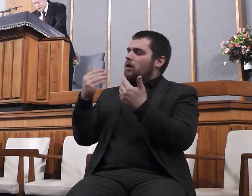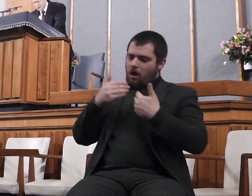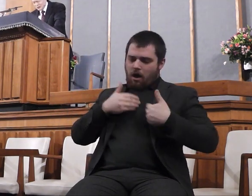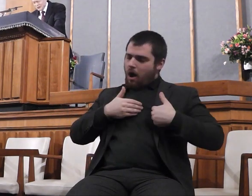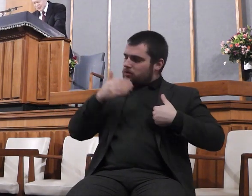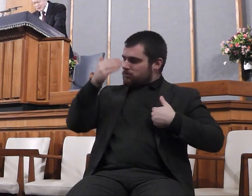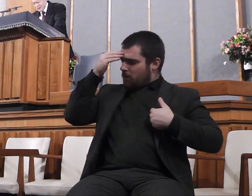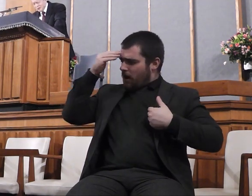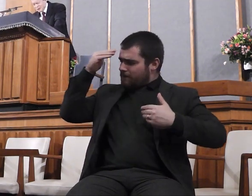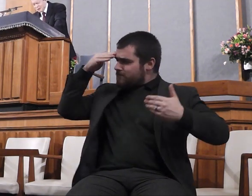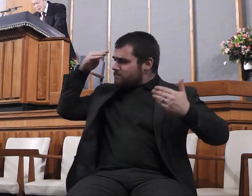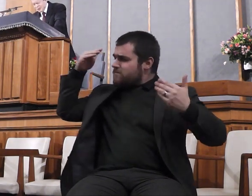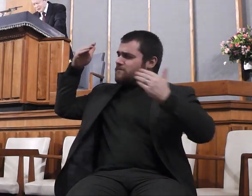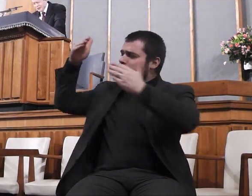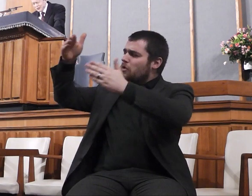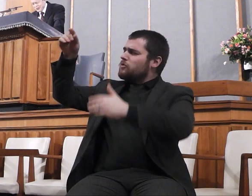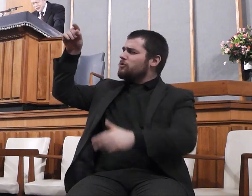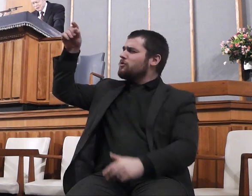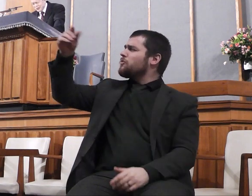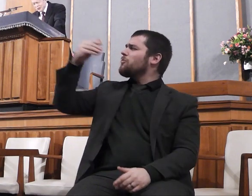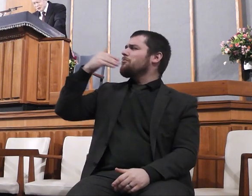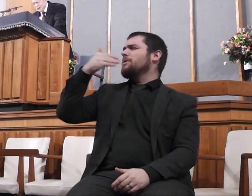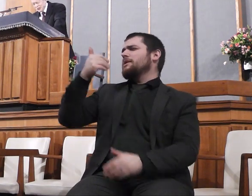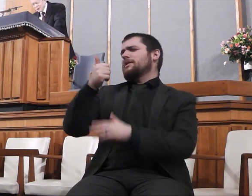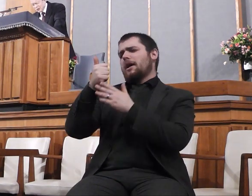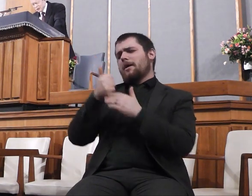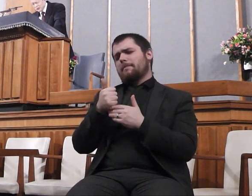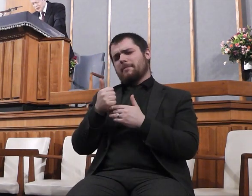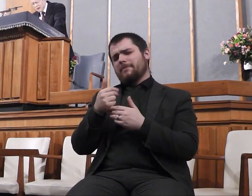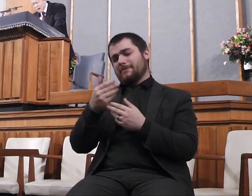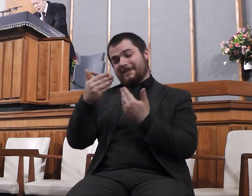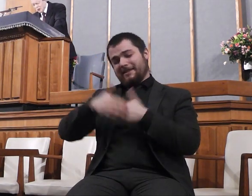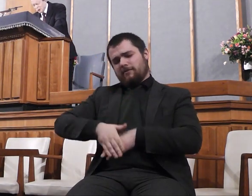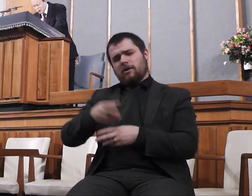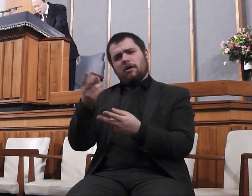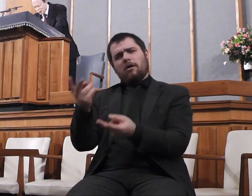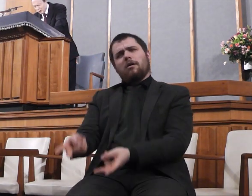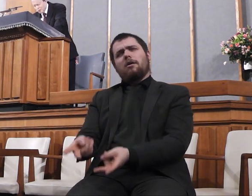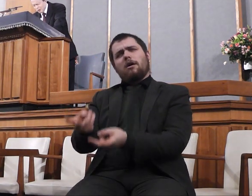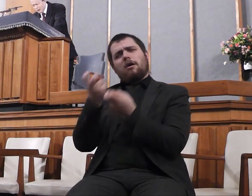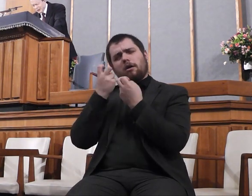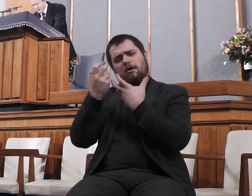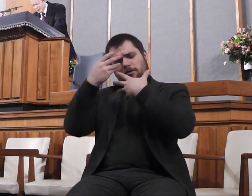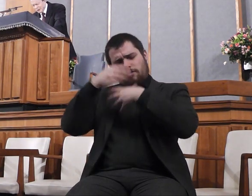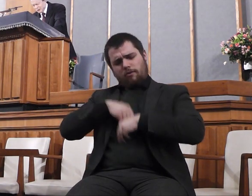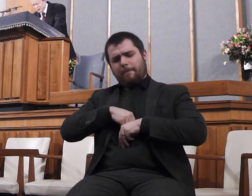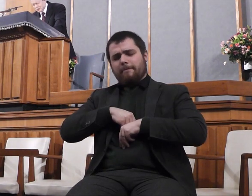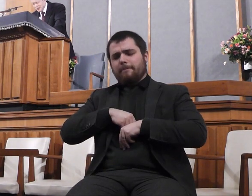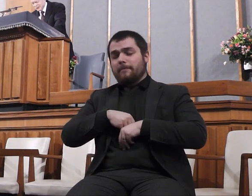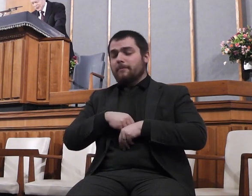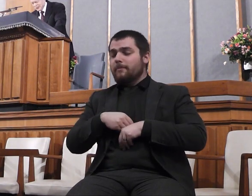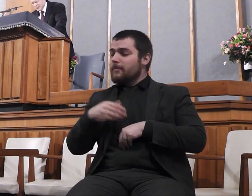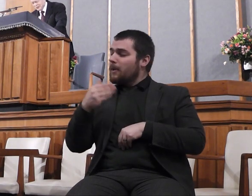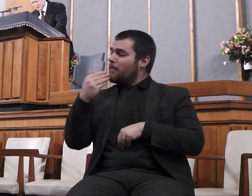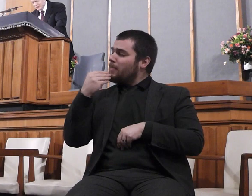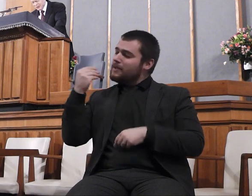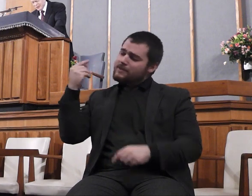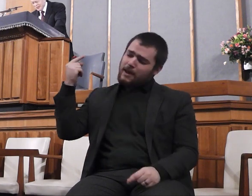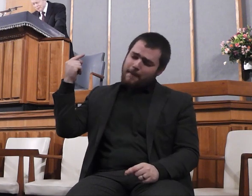wills that we may listen to this message of salvation. O Lord, we pray that thou would do mighty things in